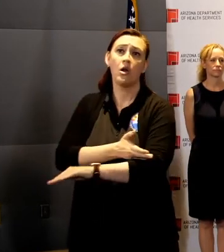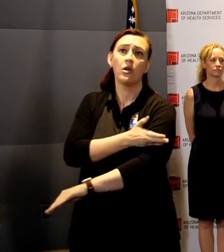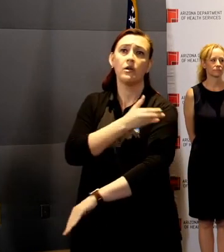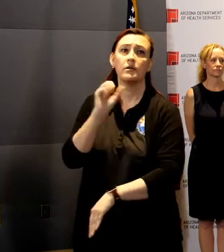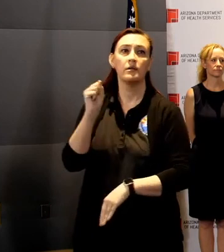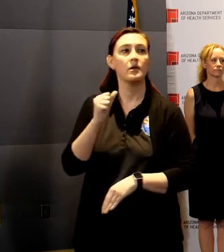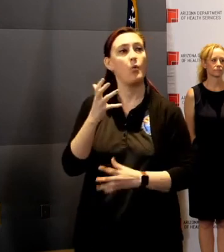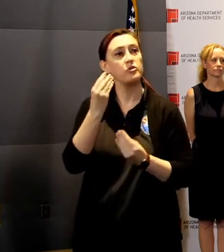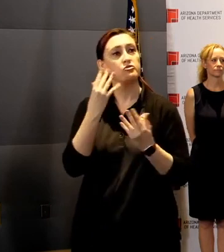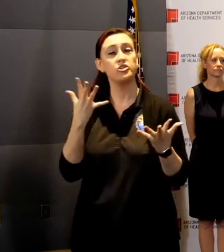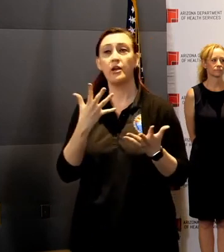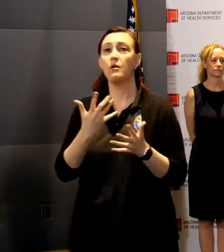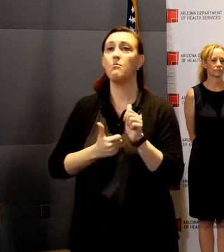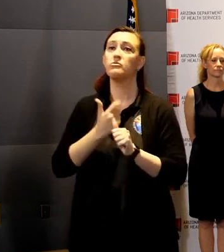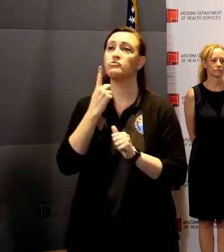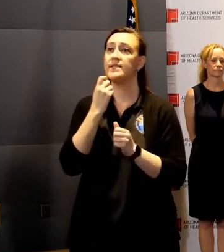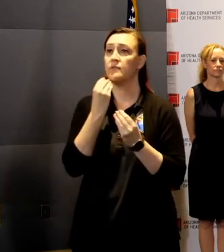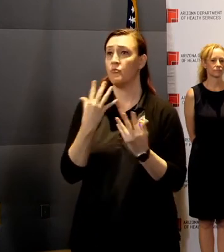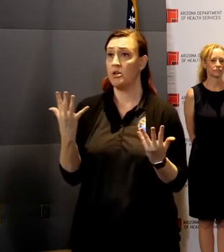the latest with you today.